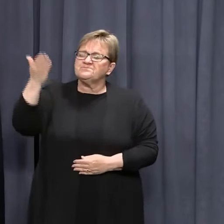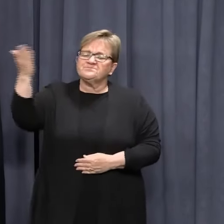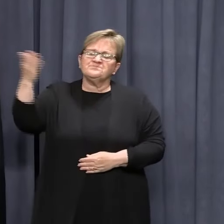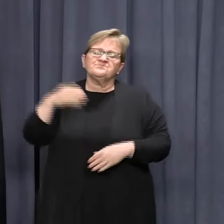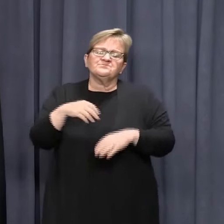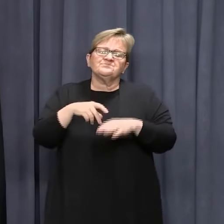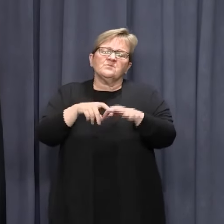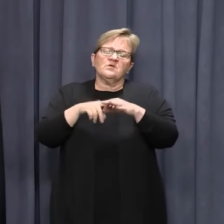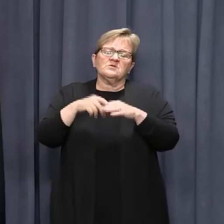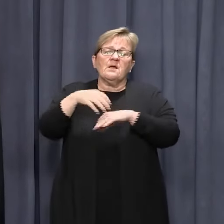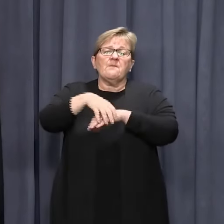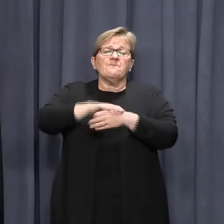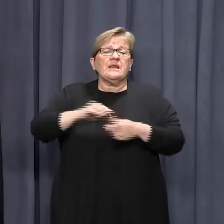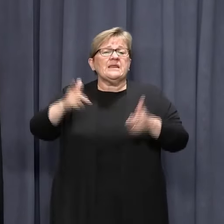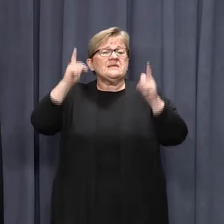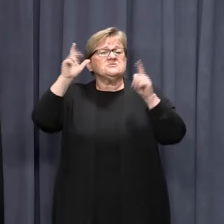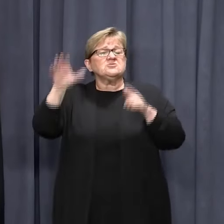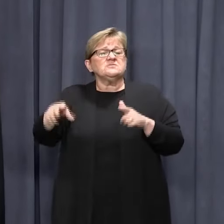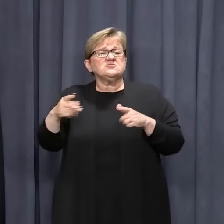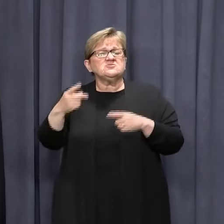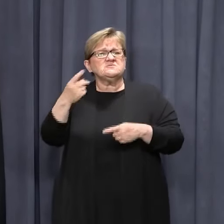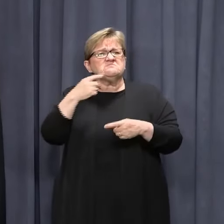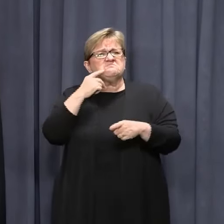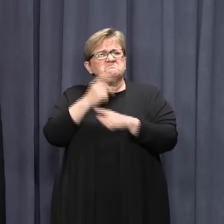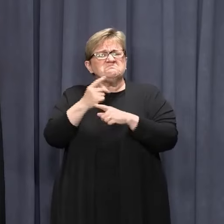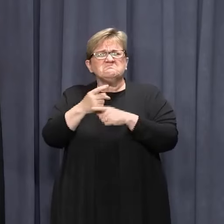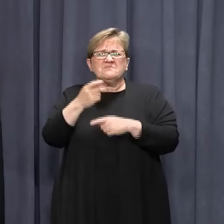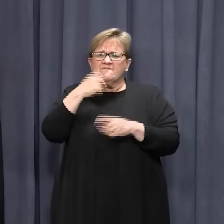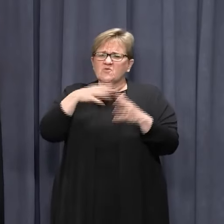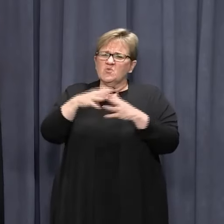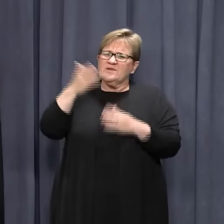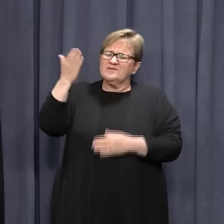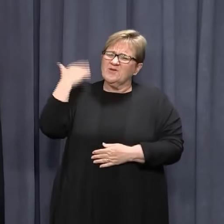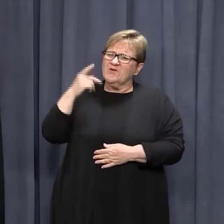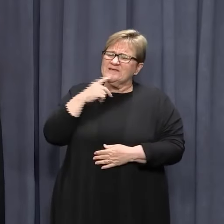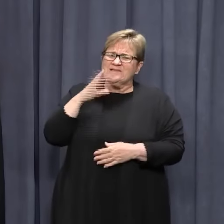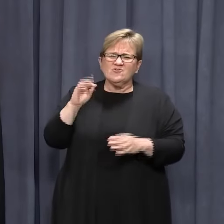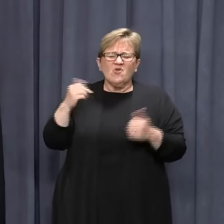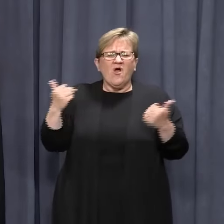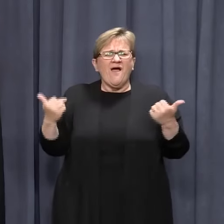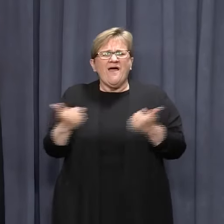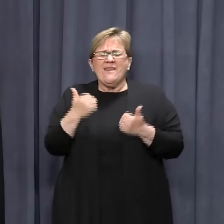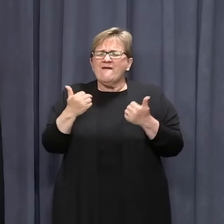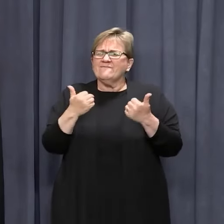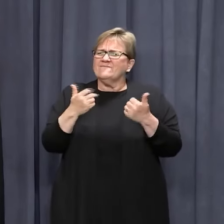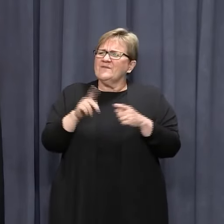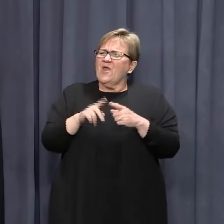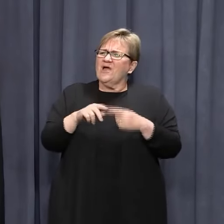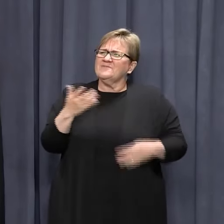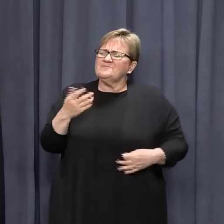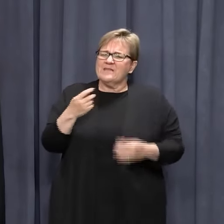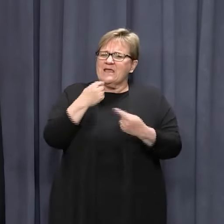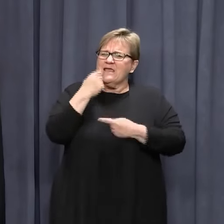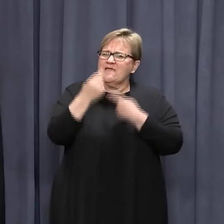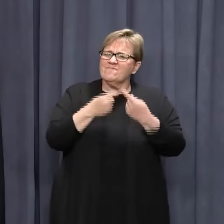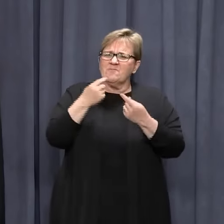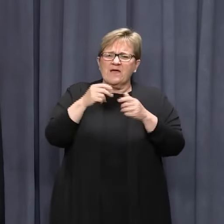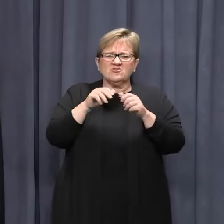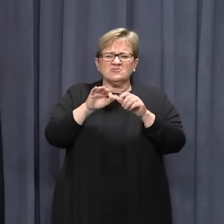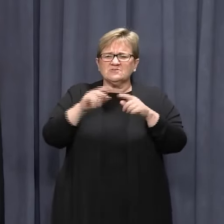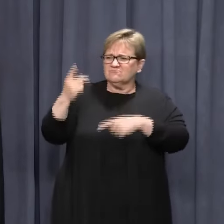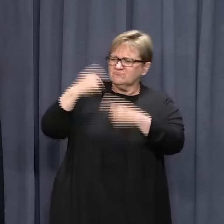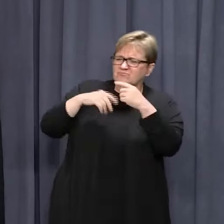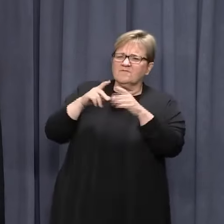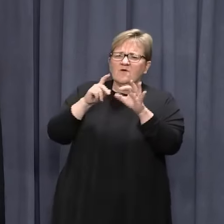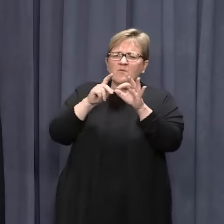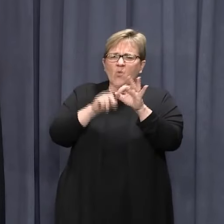reflecting a couple of weeks ago, I think, on the lack of information flow, or sort of not proceeded like it, from the airline's quality